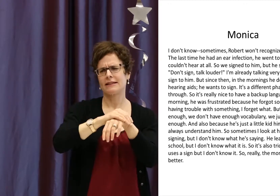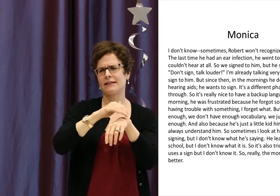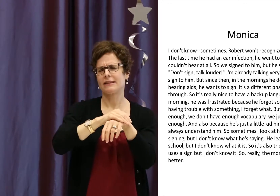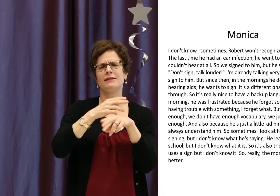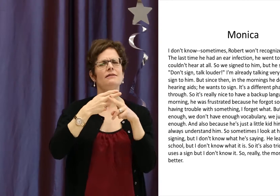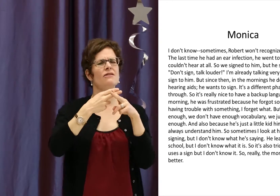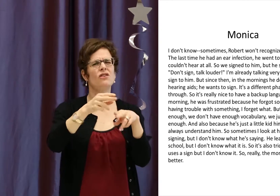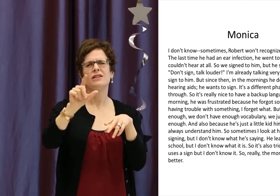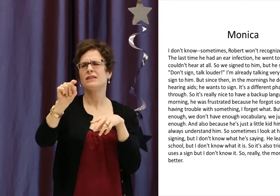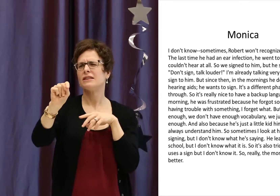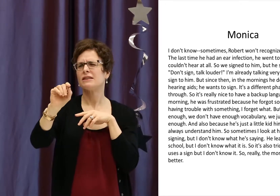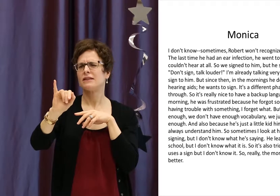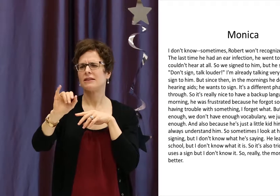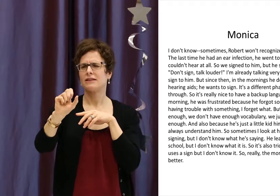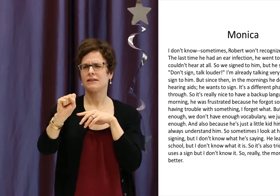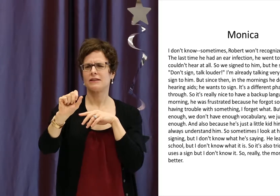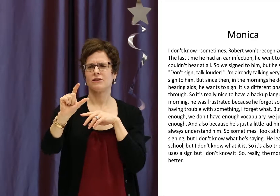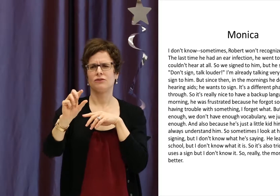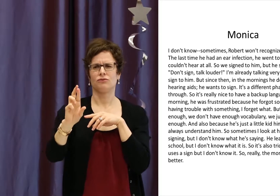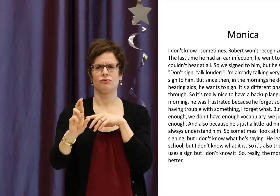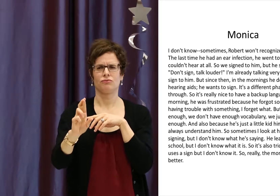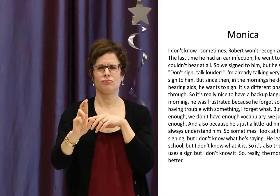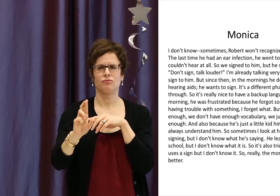England. This conference is called TISLR.